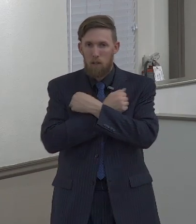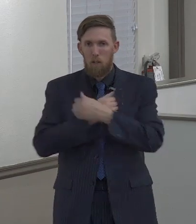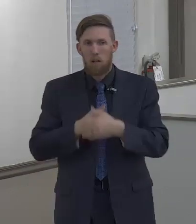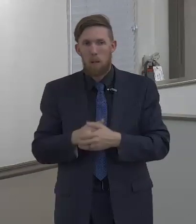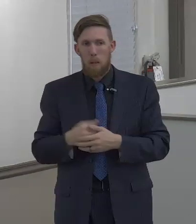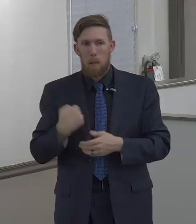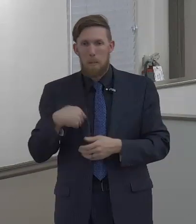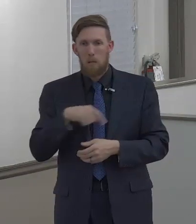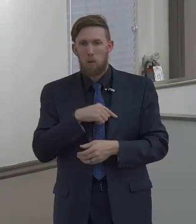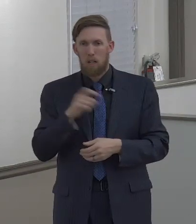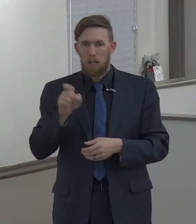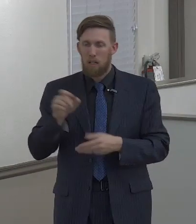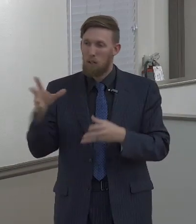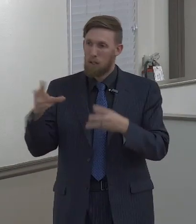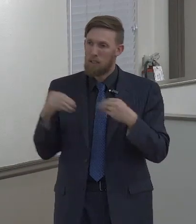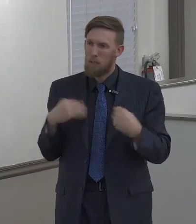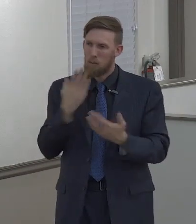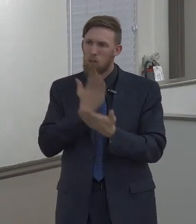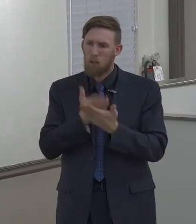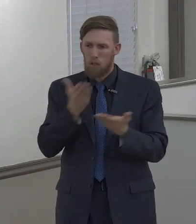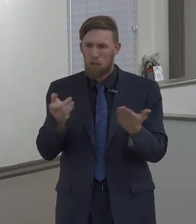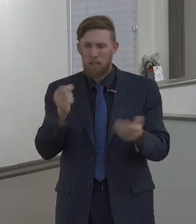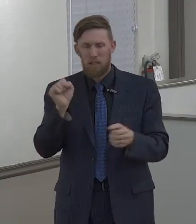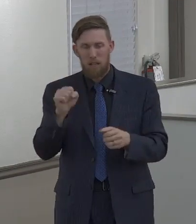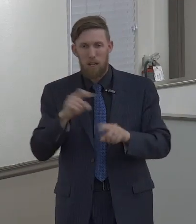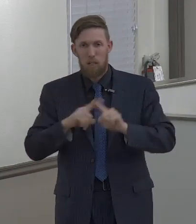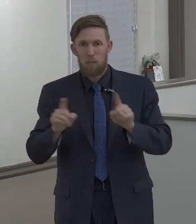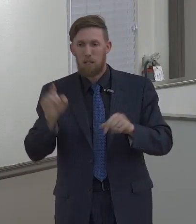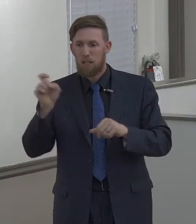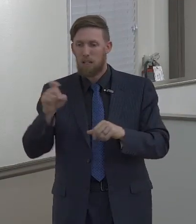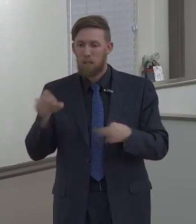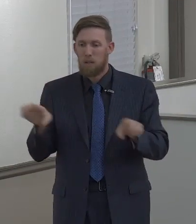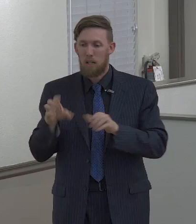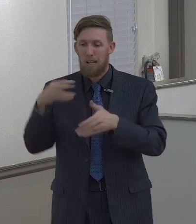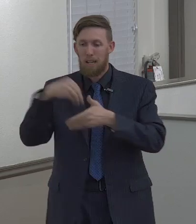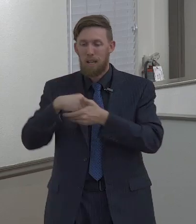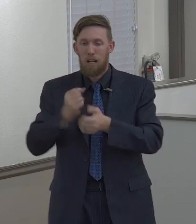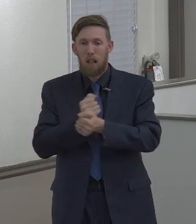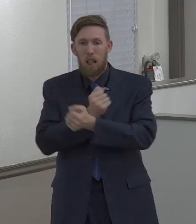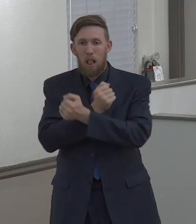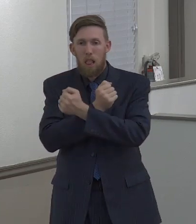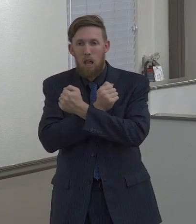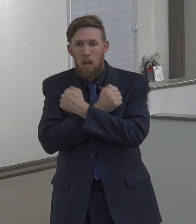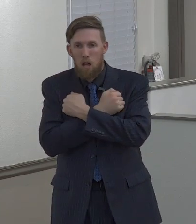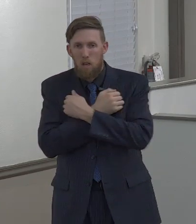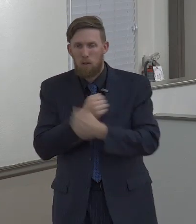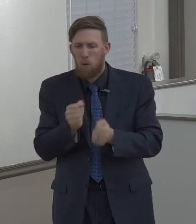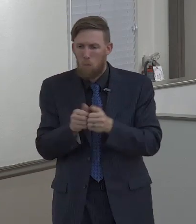these things off, and we need to put good things on, if we don't bond those things together,